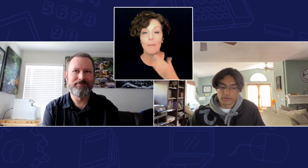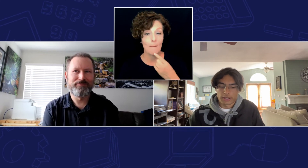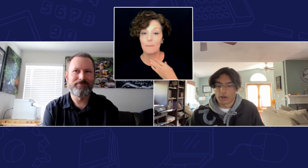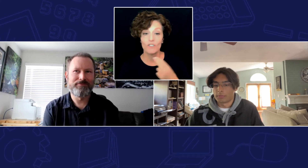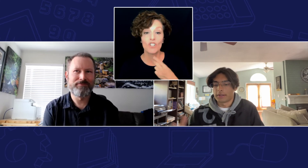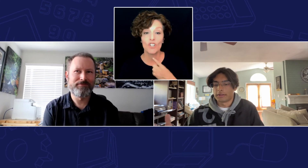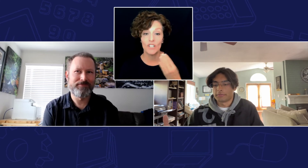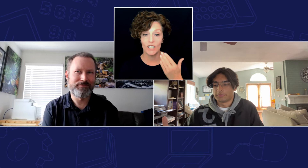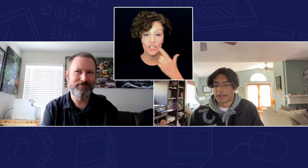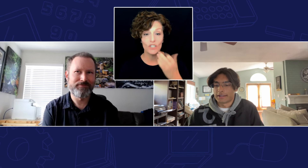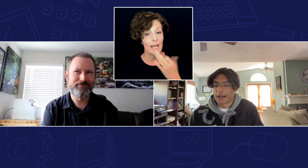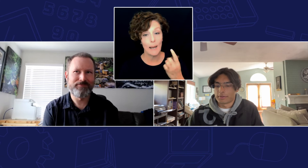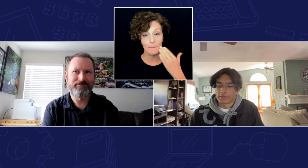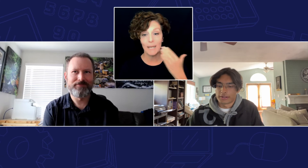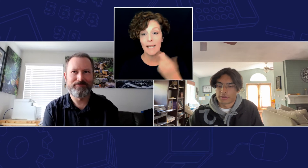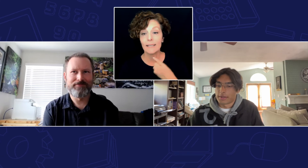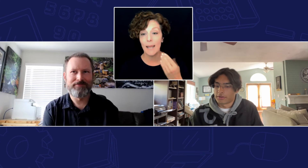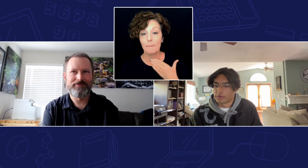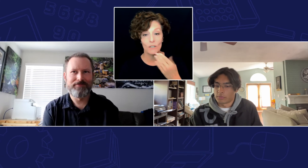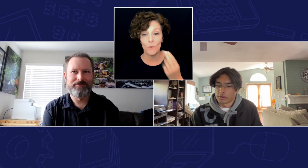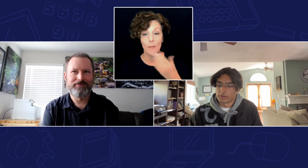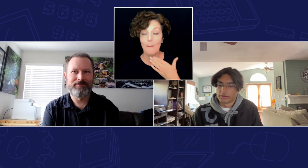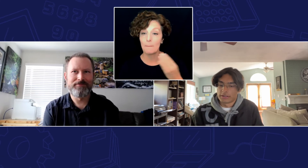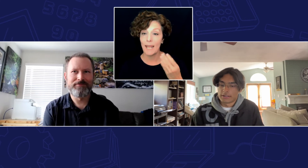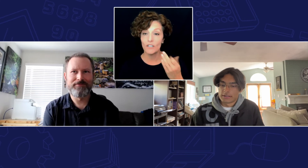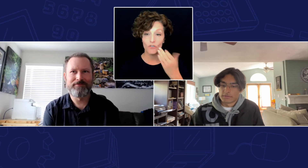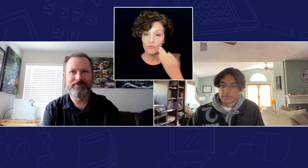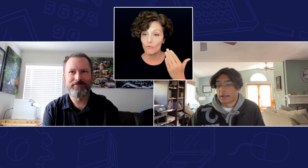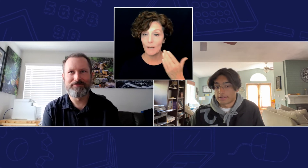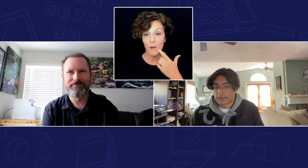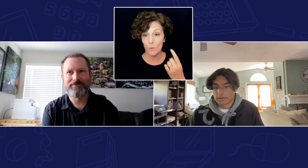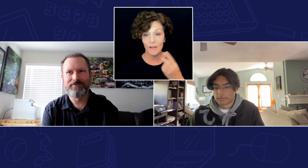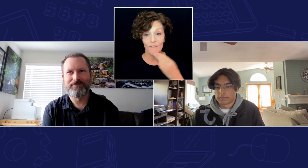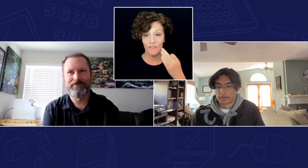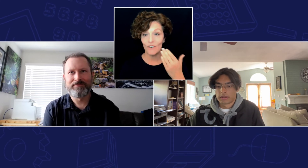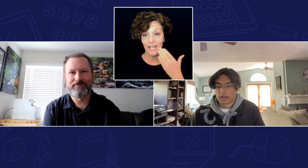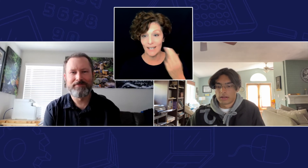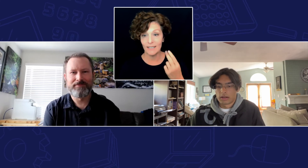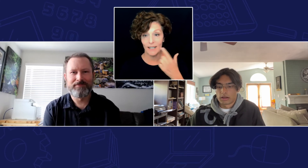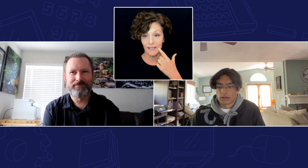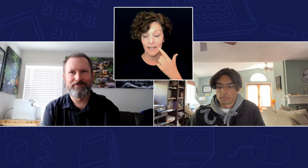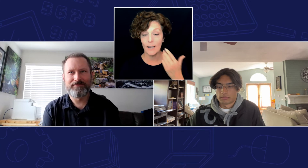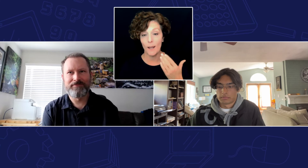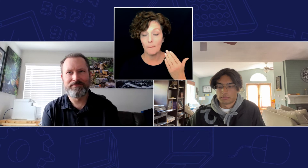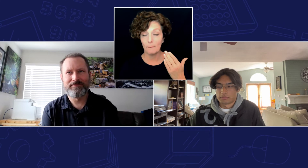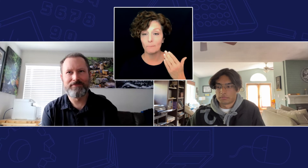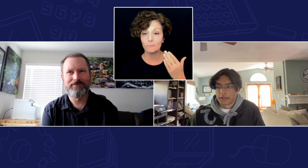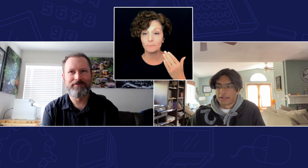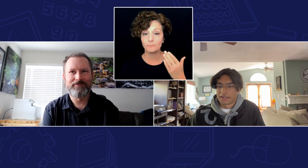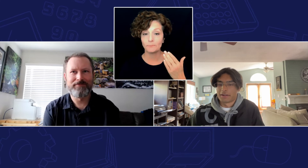like helped me adapt into like the mainstream world very easily um and then I